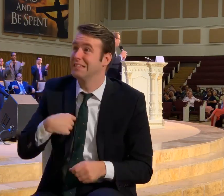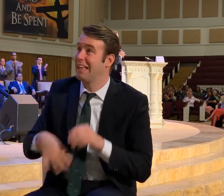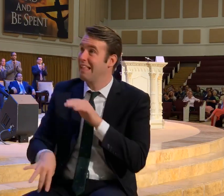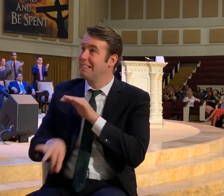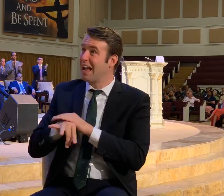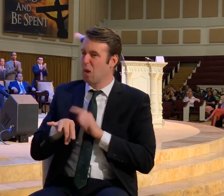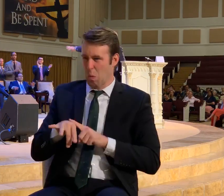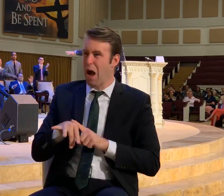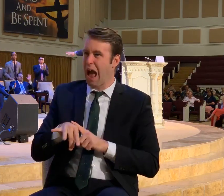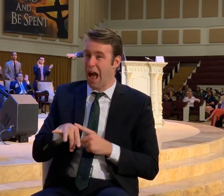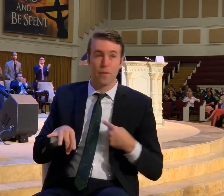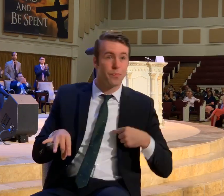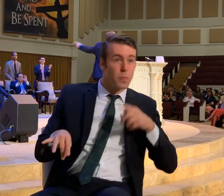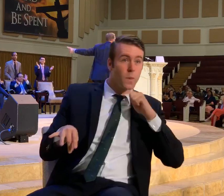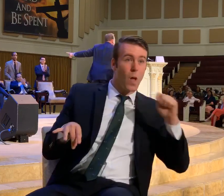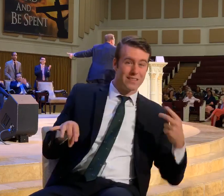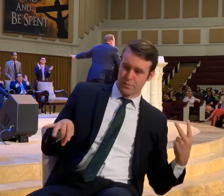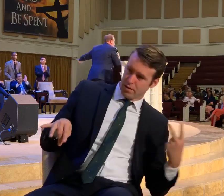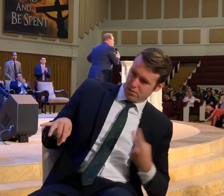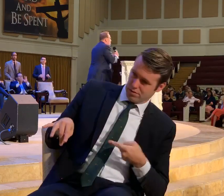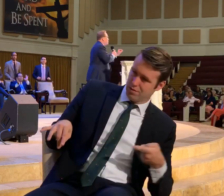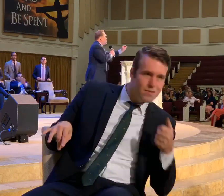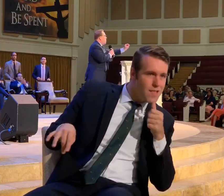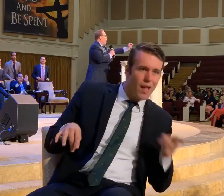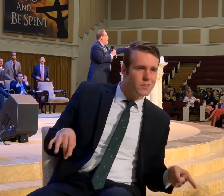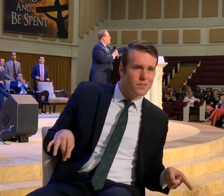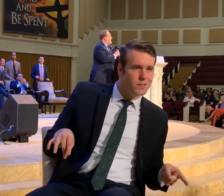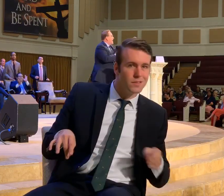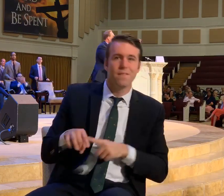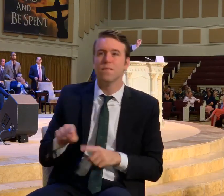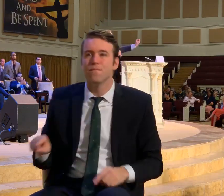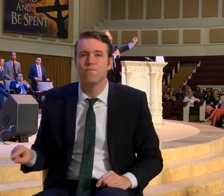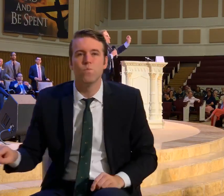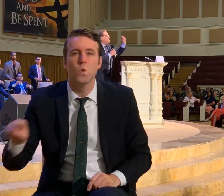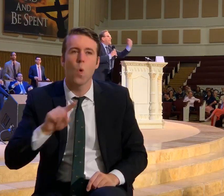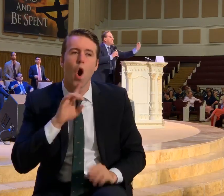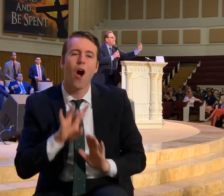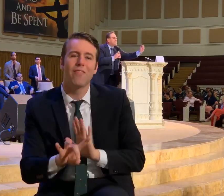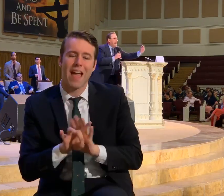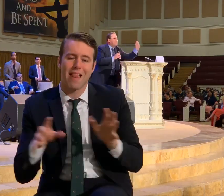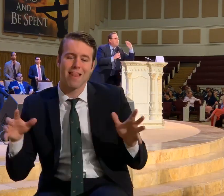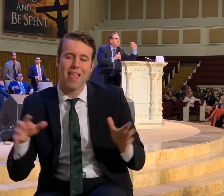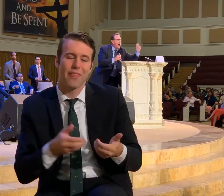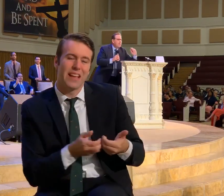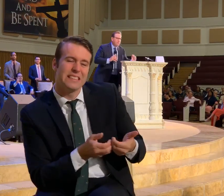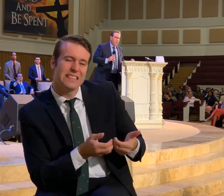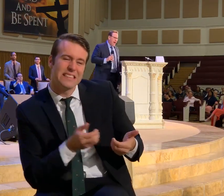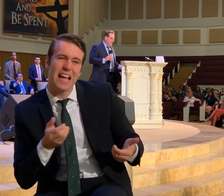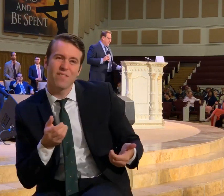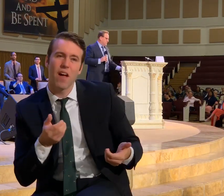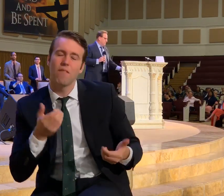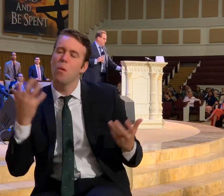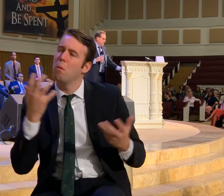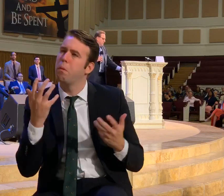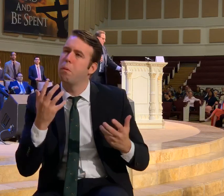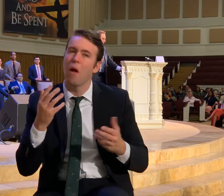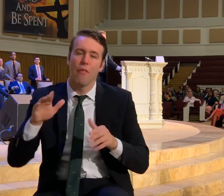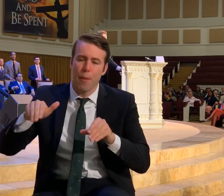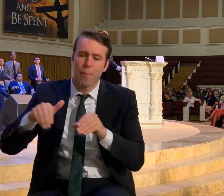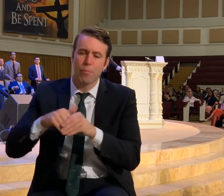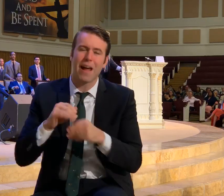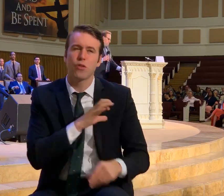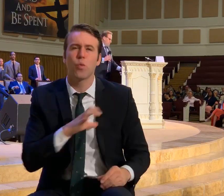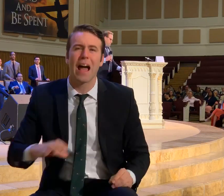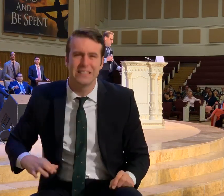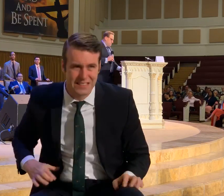of the election. That the Old Testament prophets never were. You are the elect. The sanctified. The bright Christ. The bright.